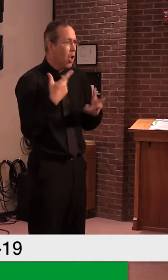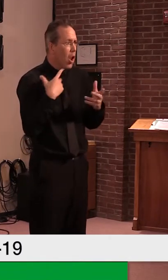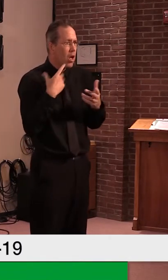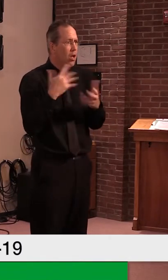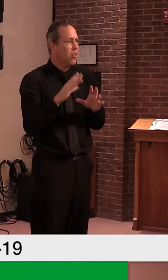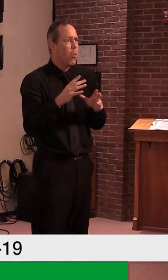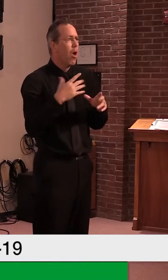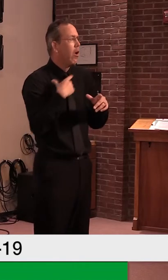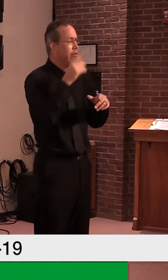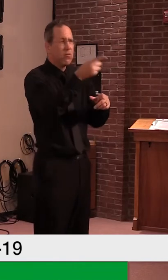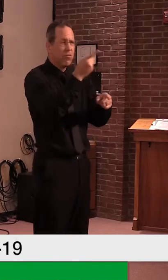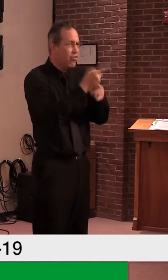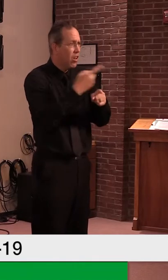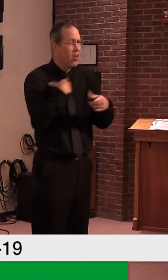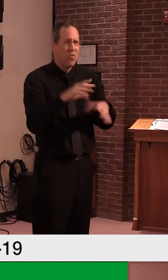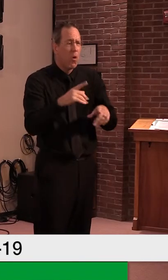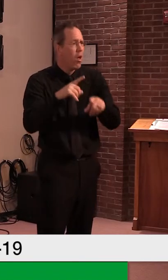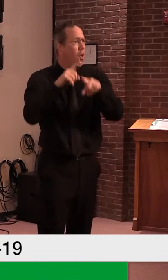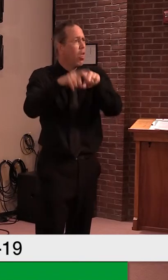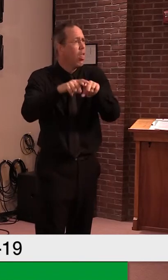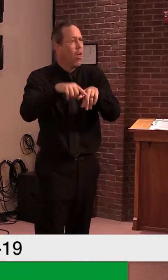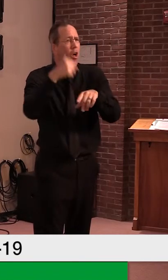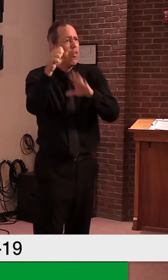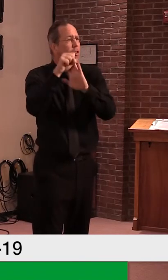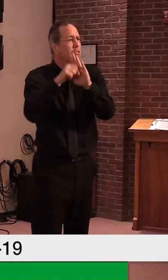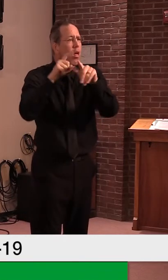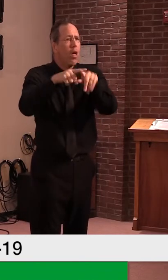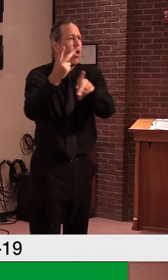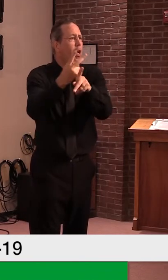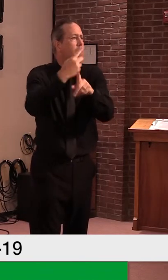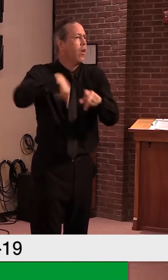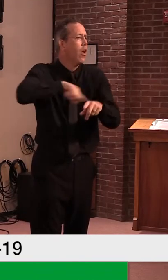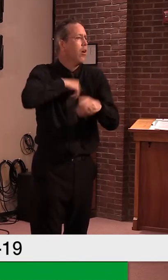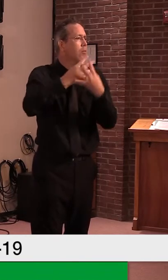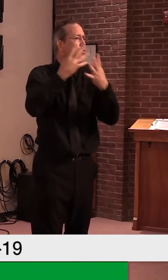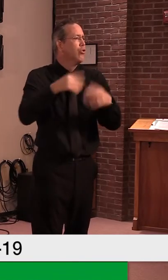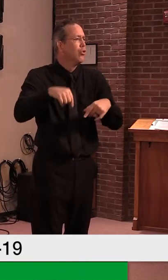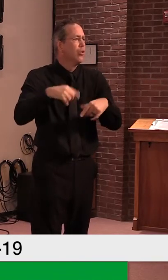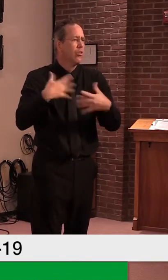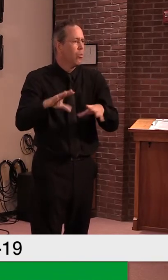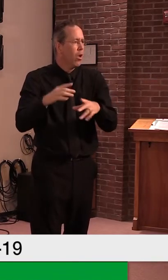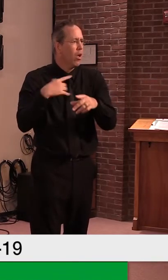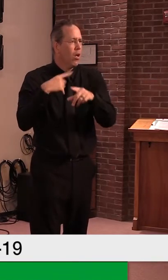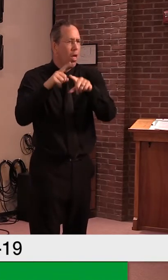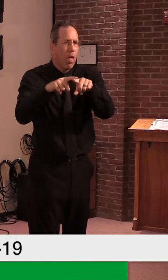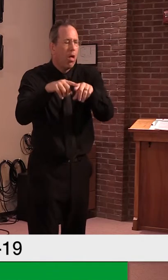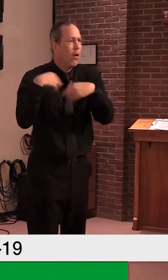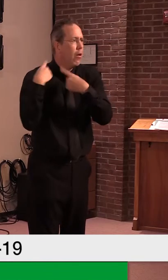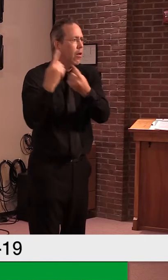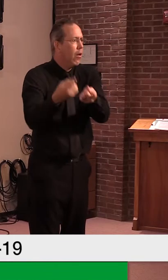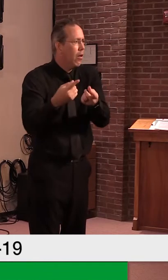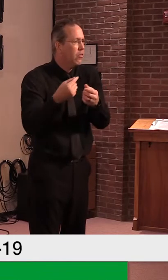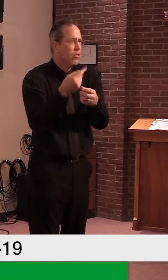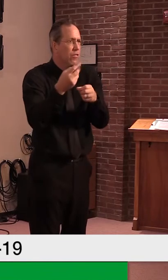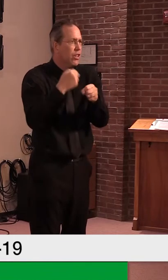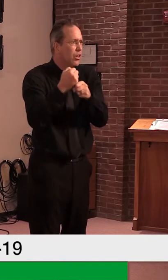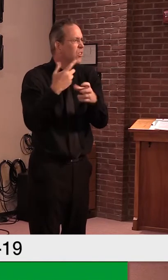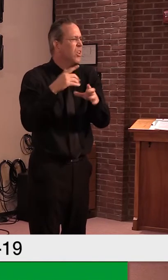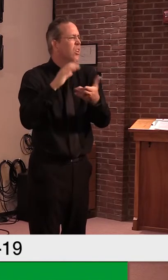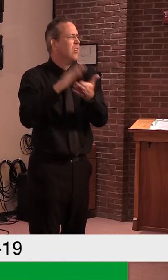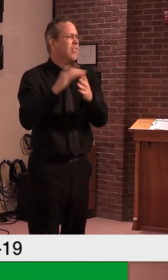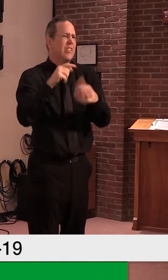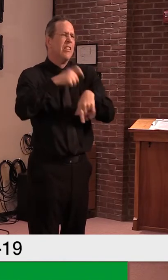facilities for a long, long time. And maybe this is the call where we start building